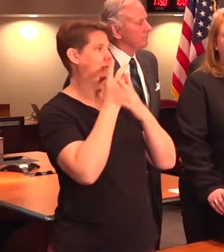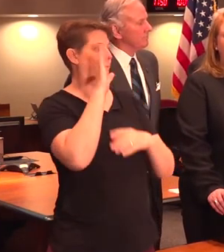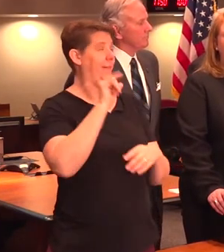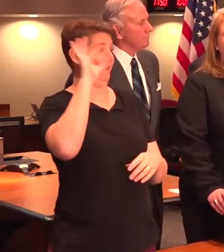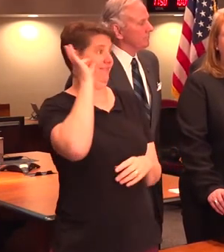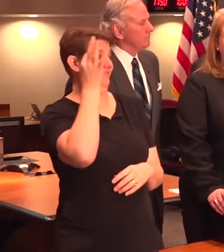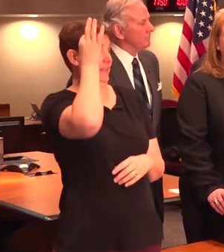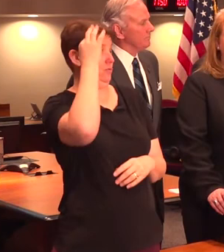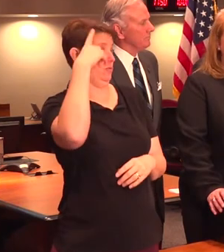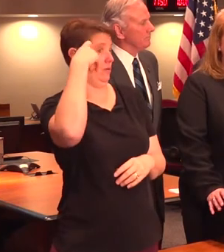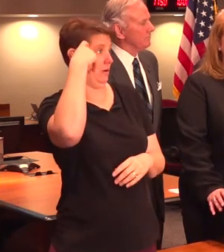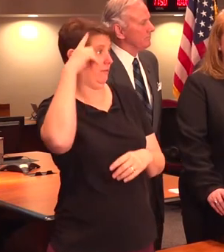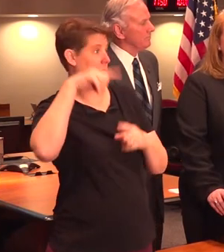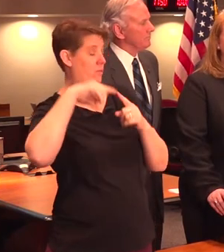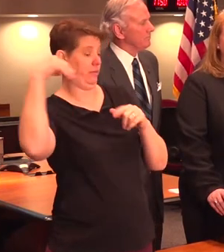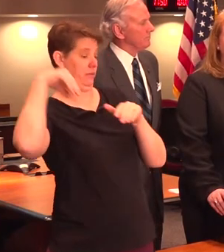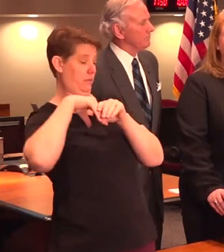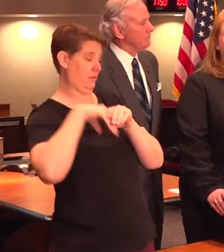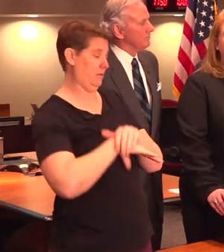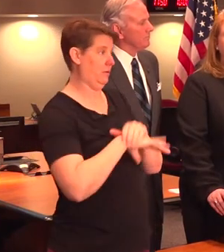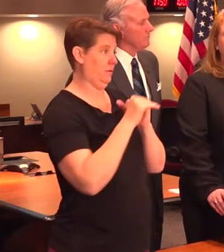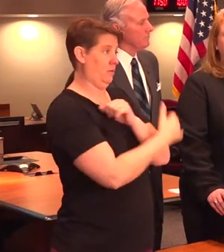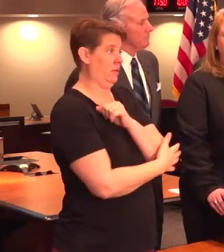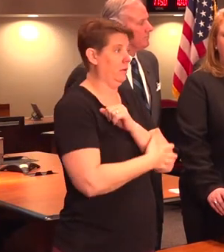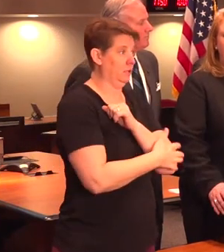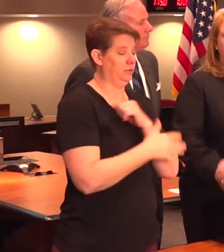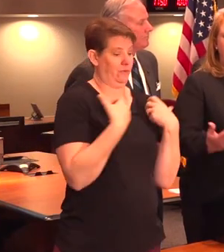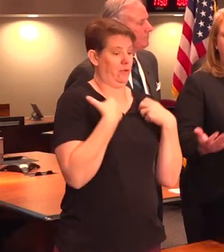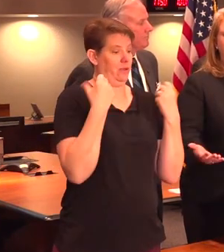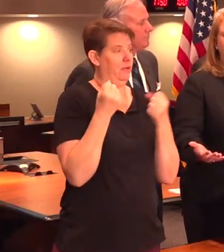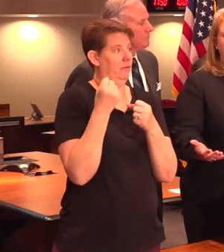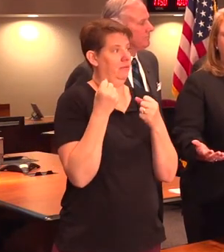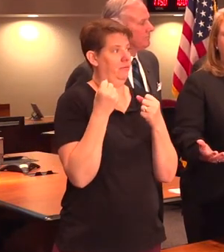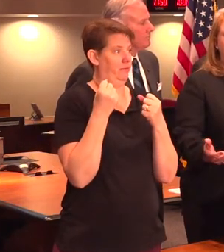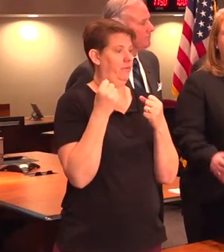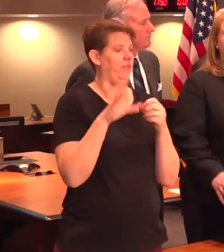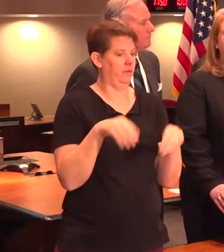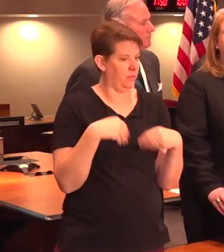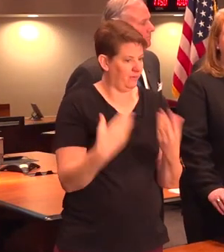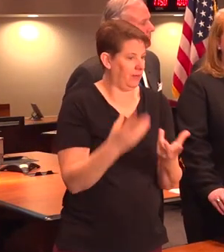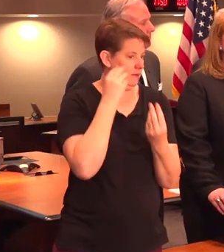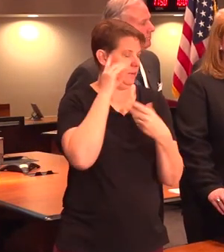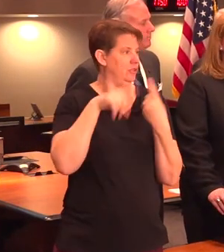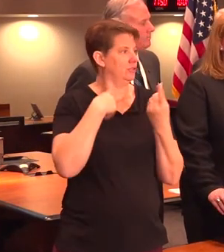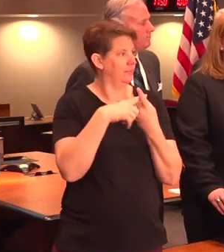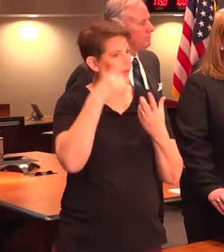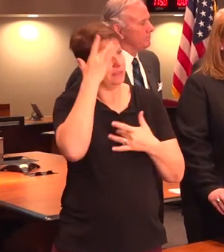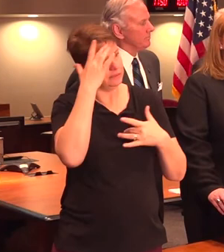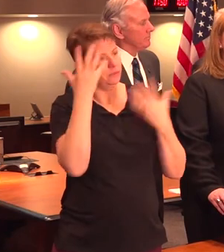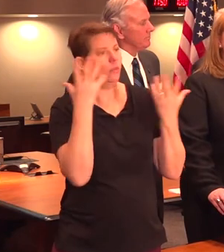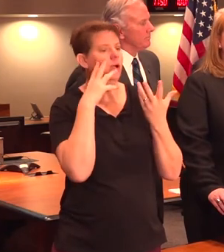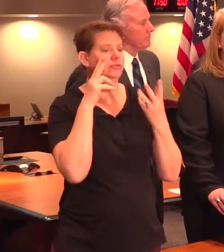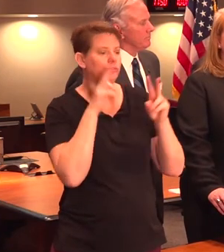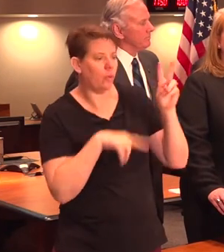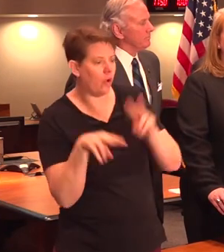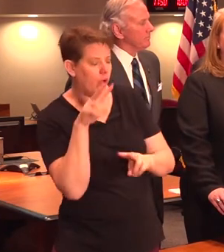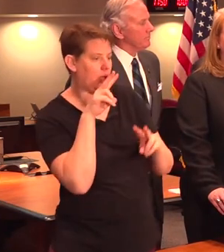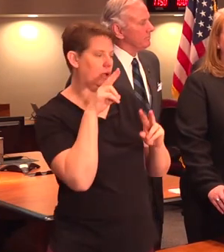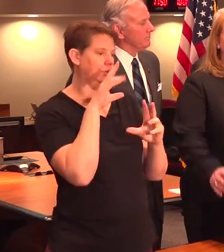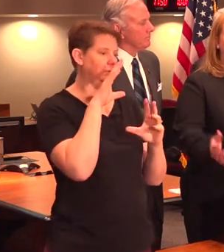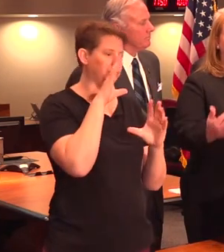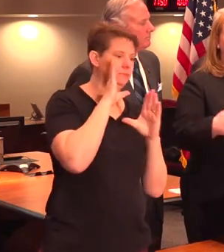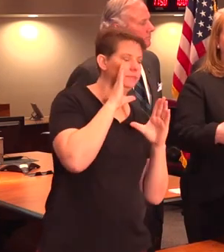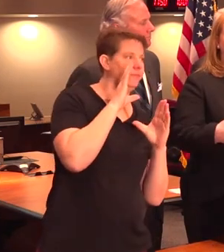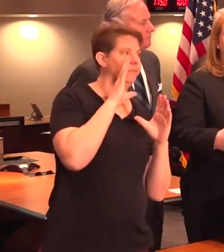the federal government when they enter the country for health screenings. They're given information about the disease, the symptoms to watch for. They then